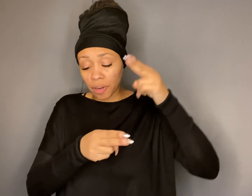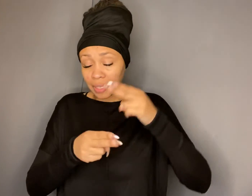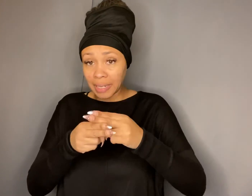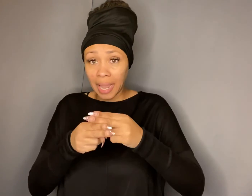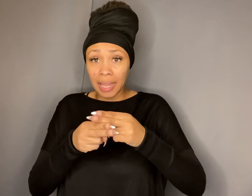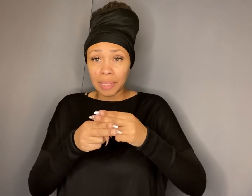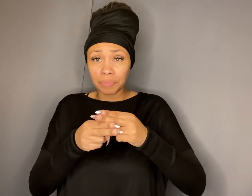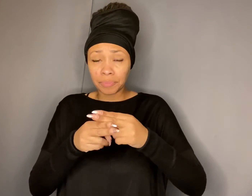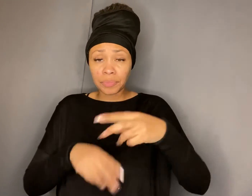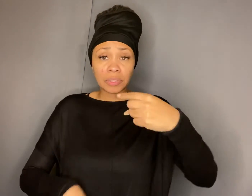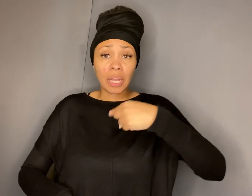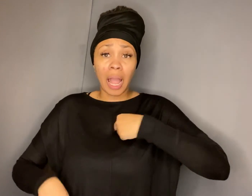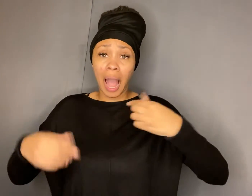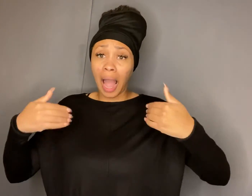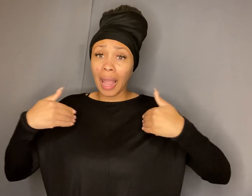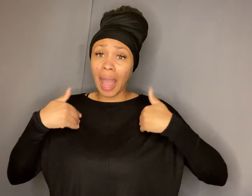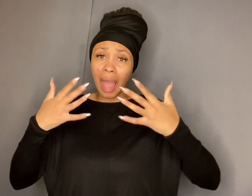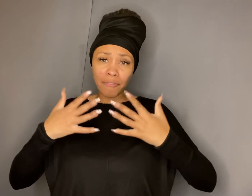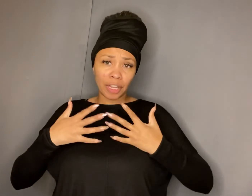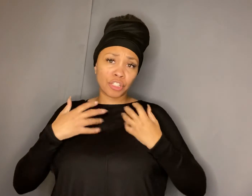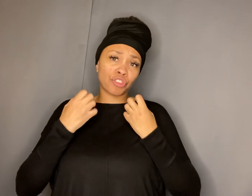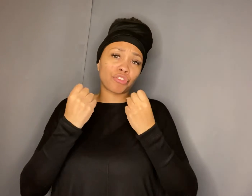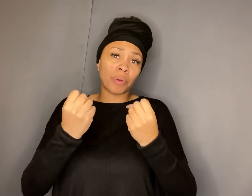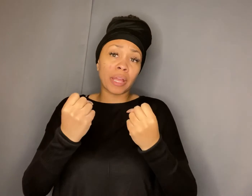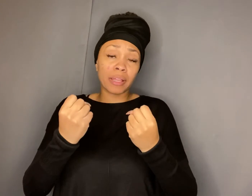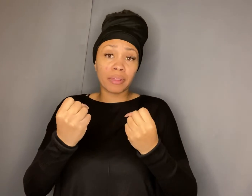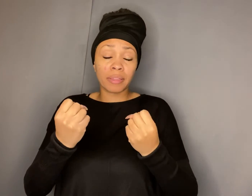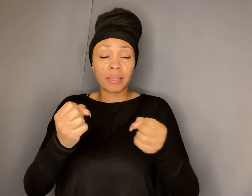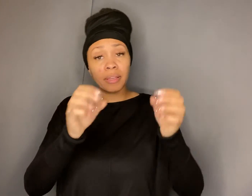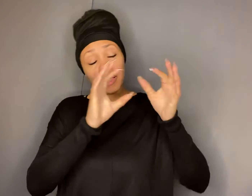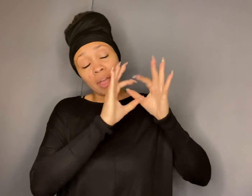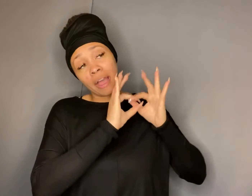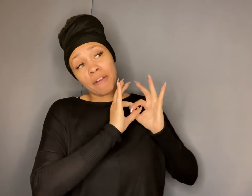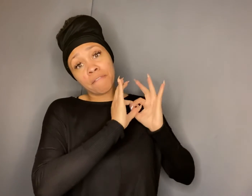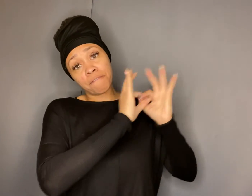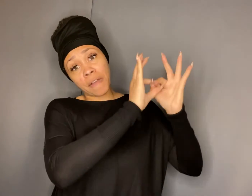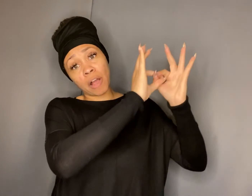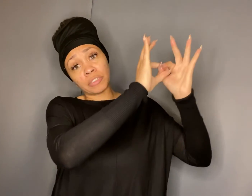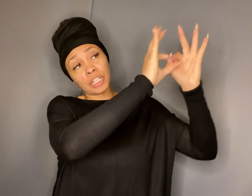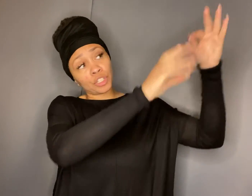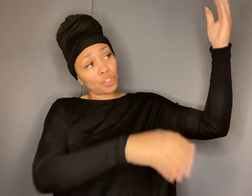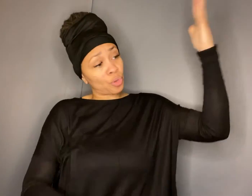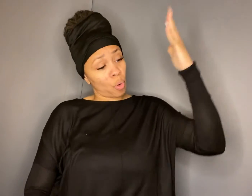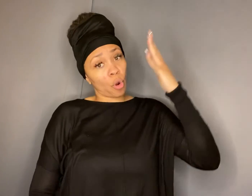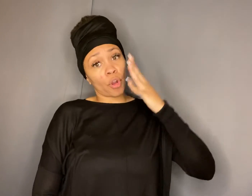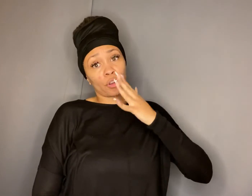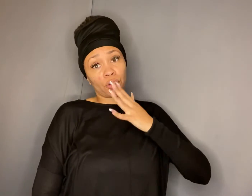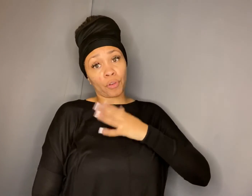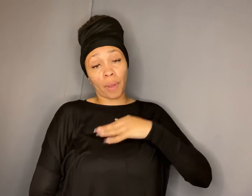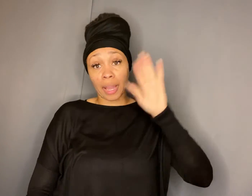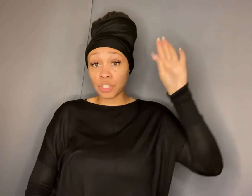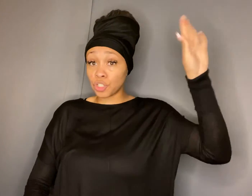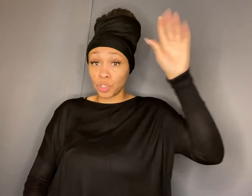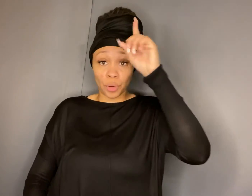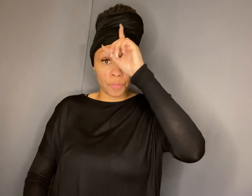name i have a strength founding your grace your